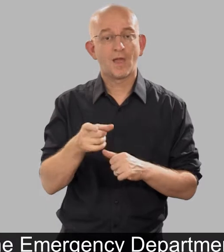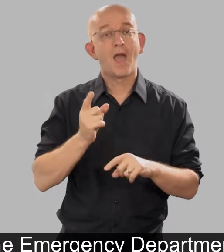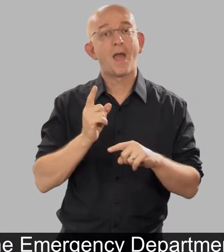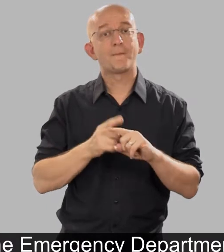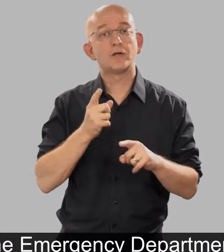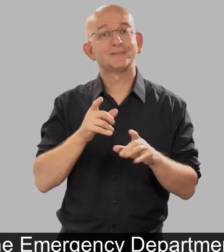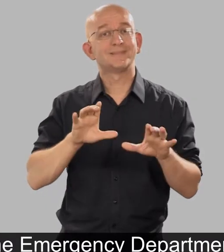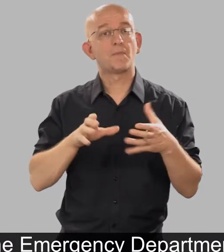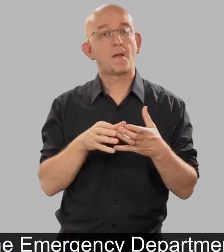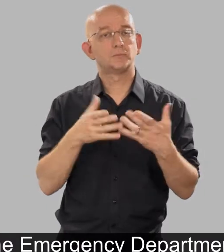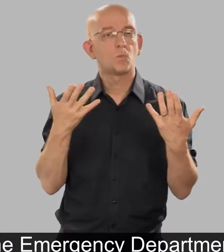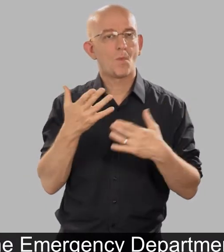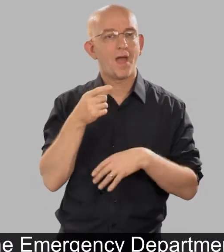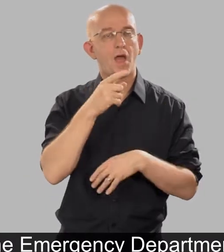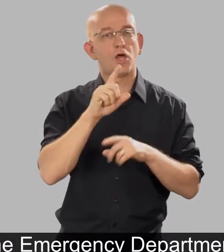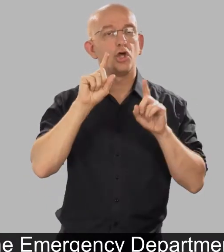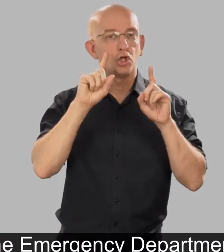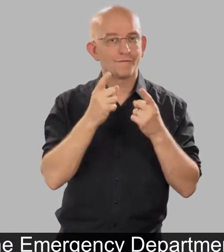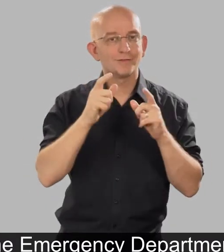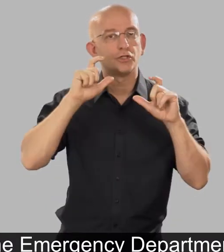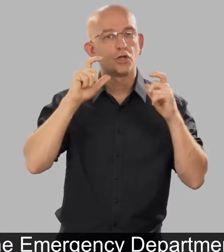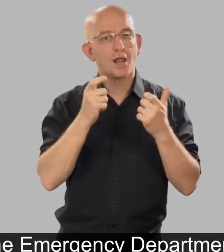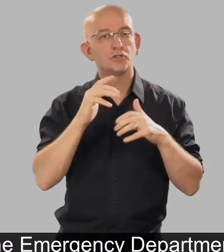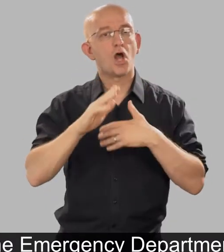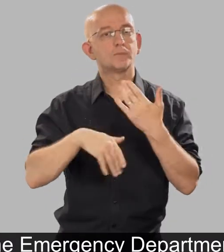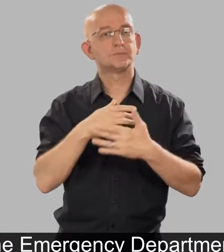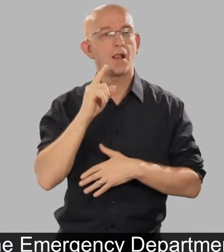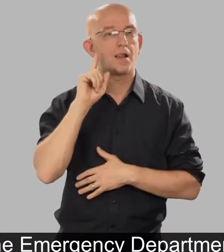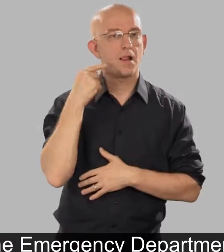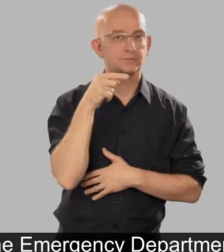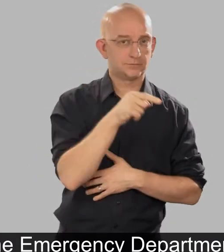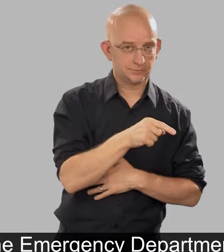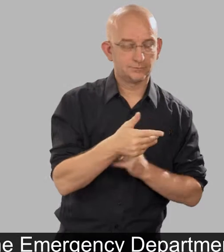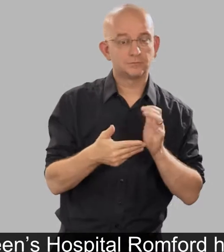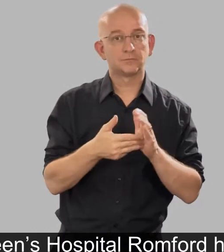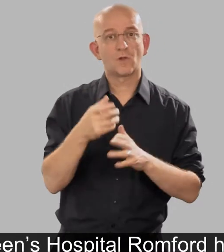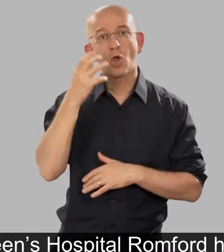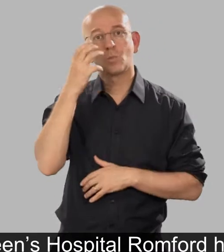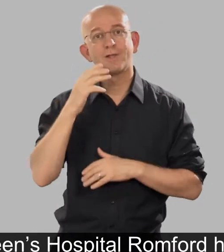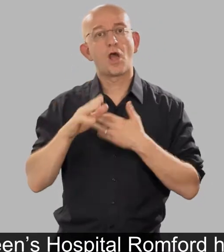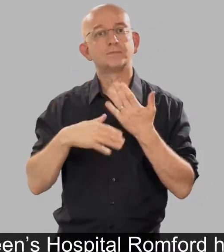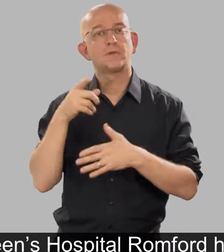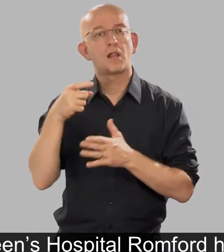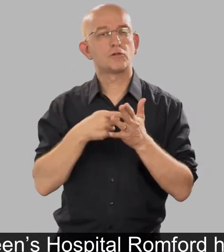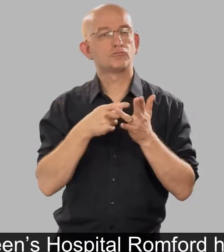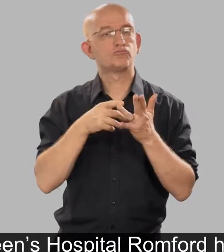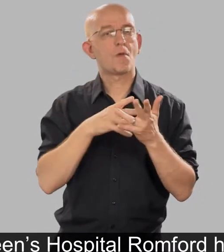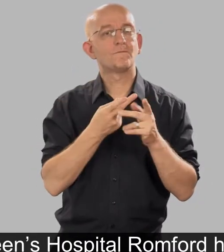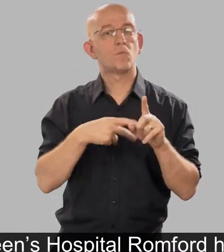The emergency departments at University College Hospital London and Queen's Hospital Romford